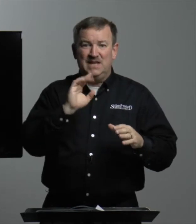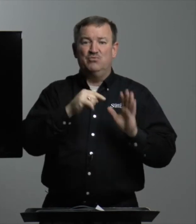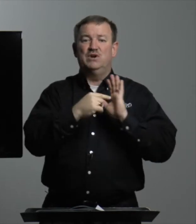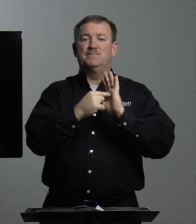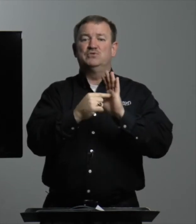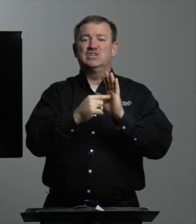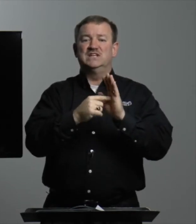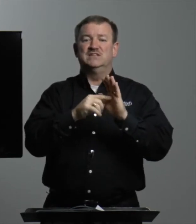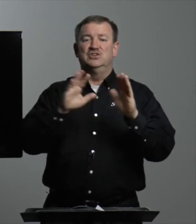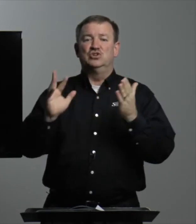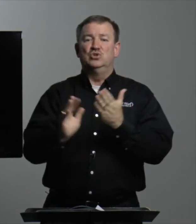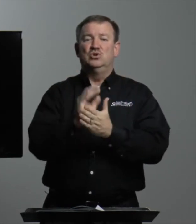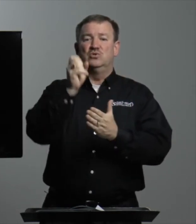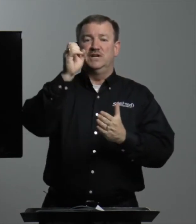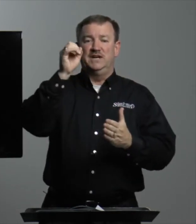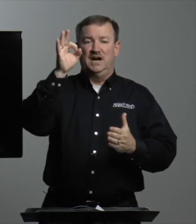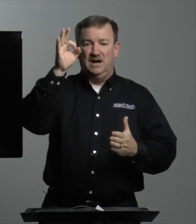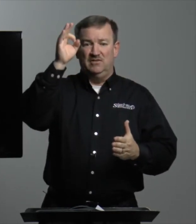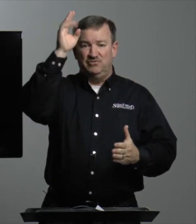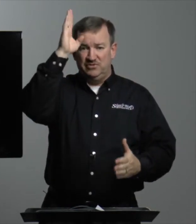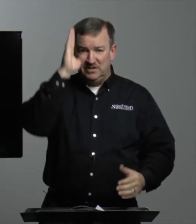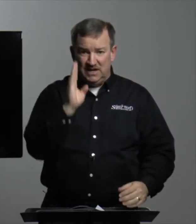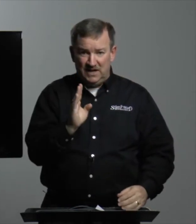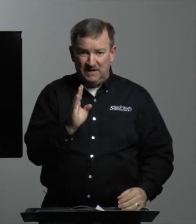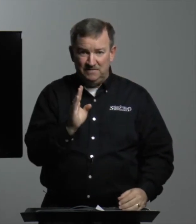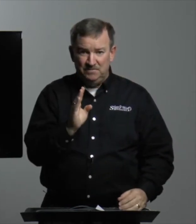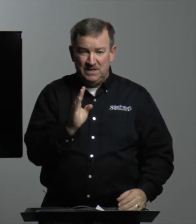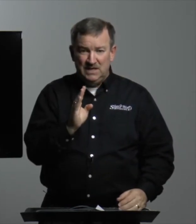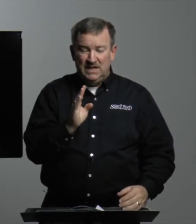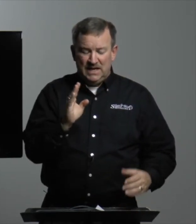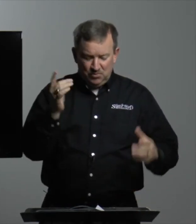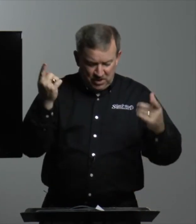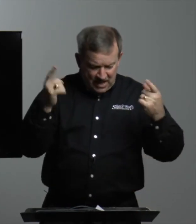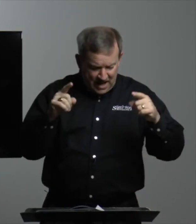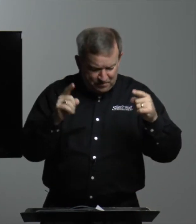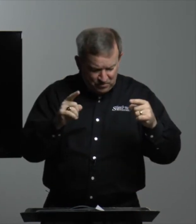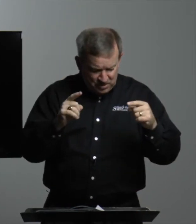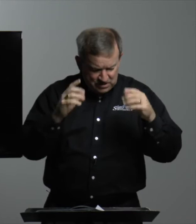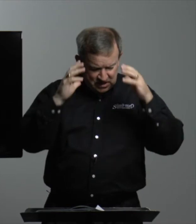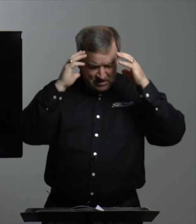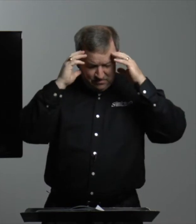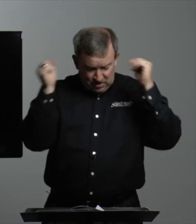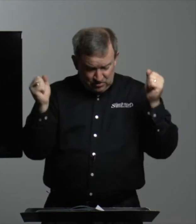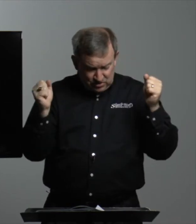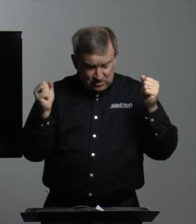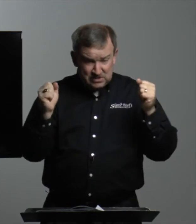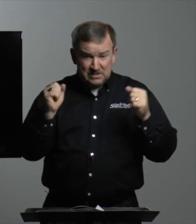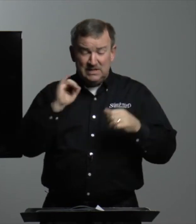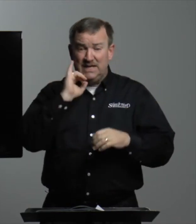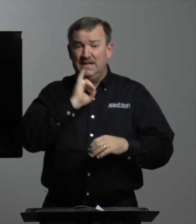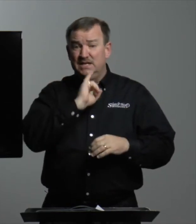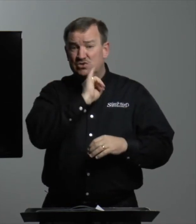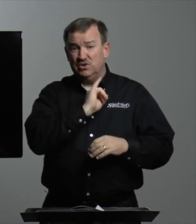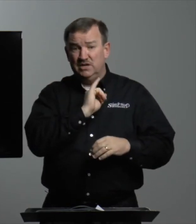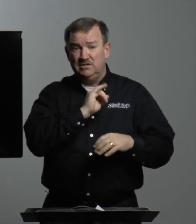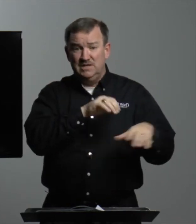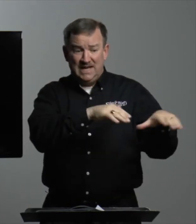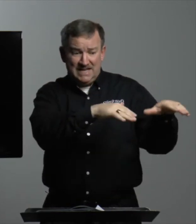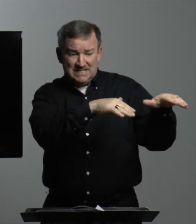but they represented the glory of God. And what happened was, Moses and Israel, as